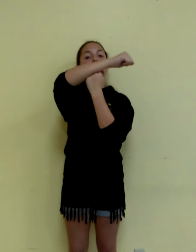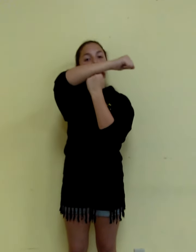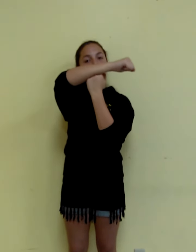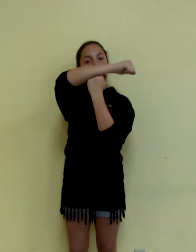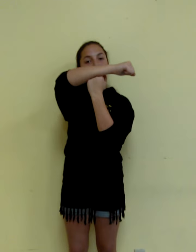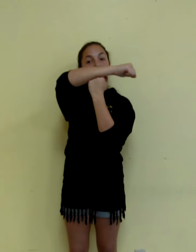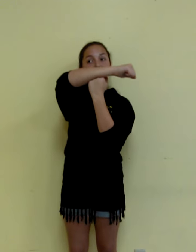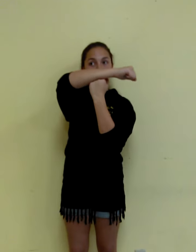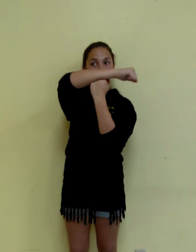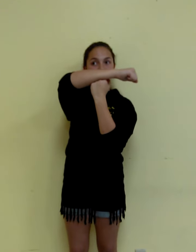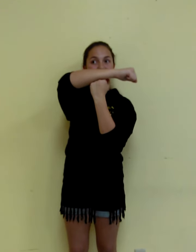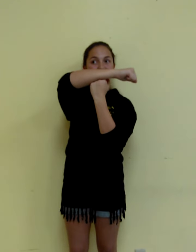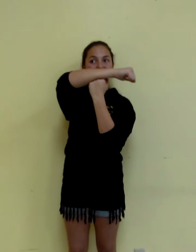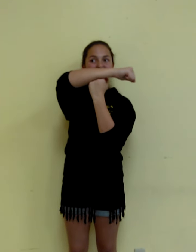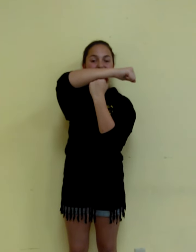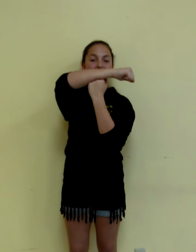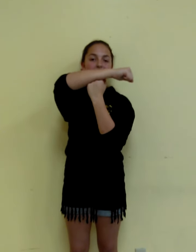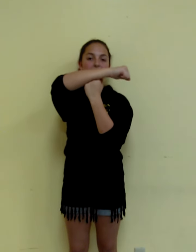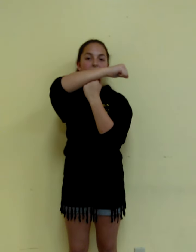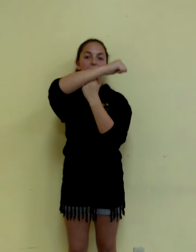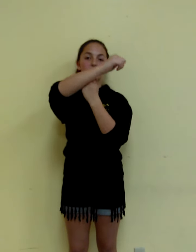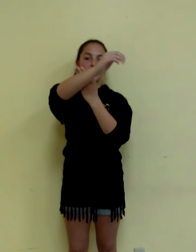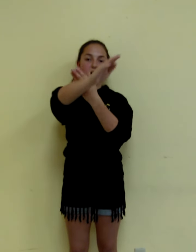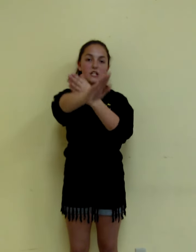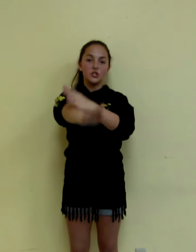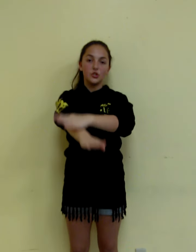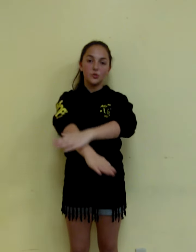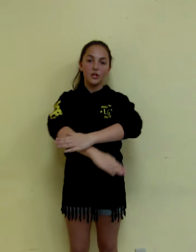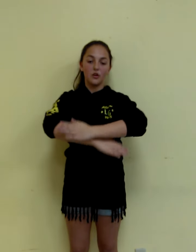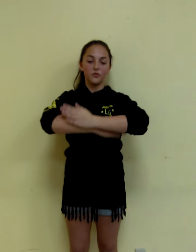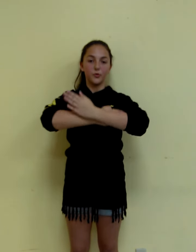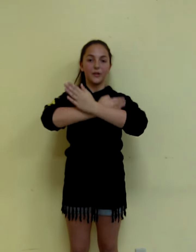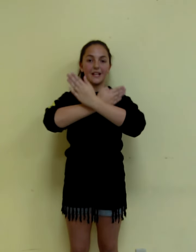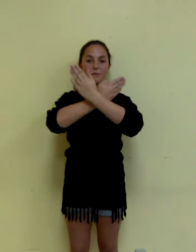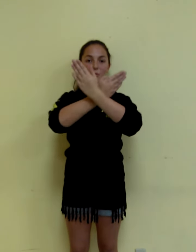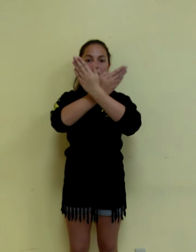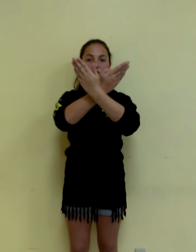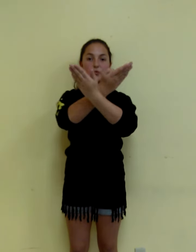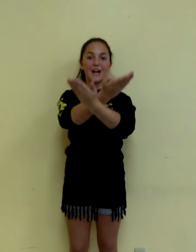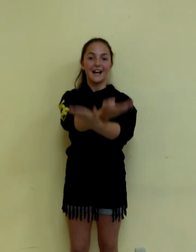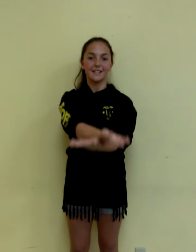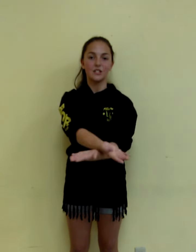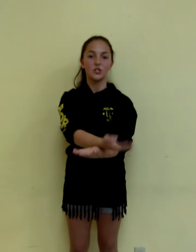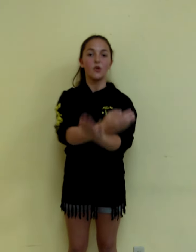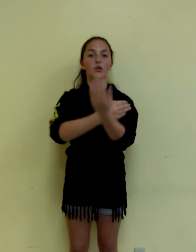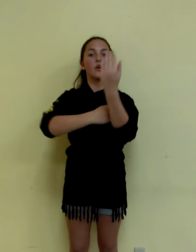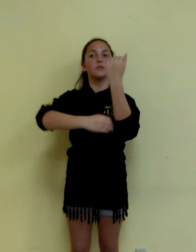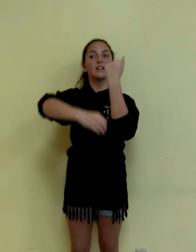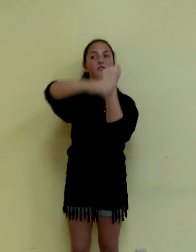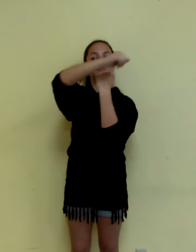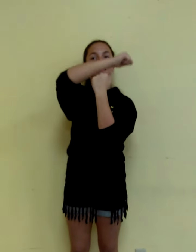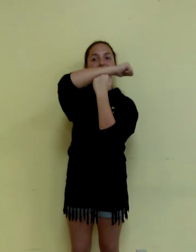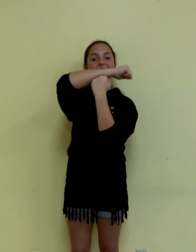Next letter is I, S, E, and that's because you're doing a fluidity moment to X. So it goes from T,